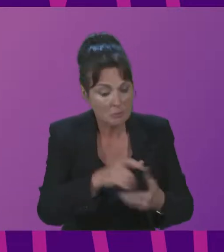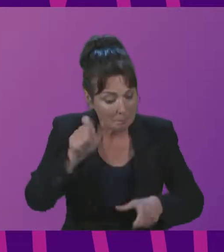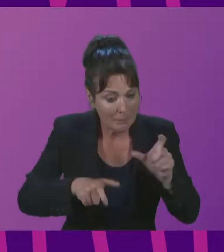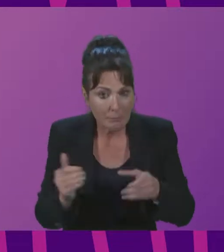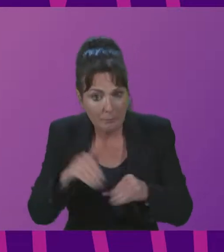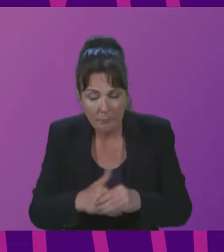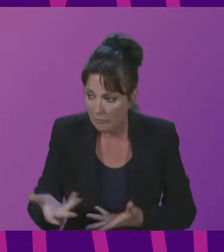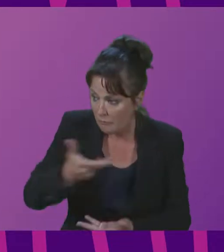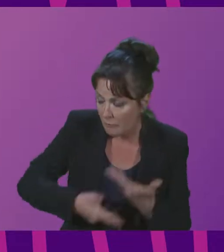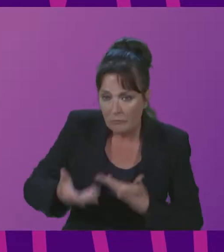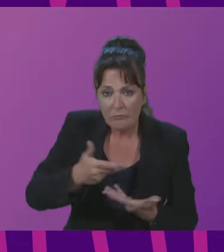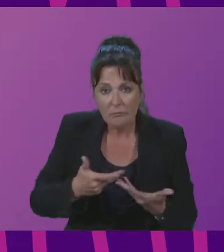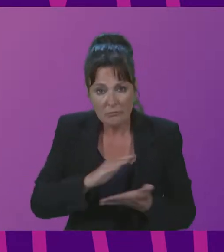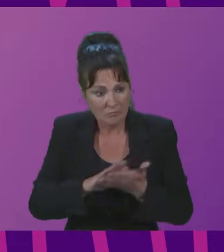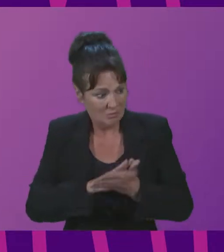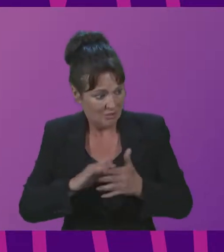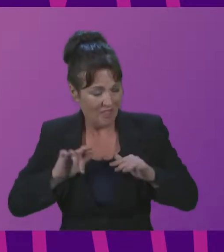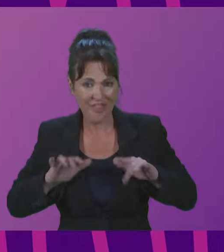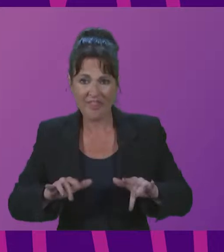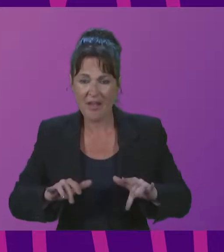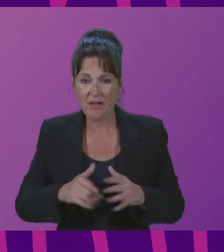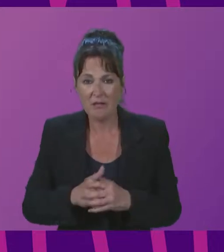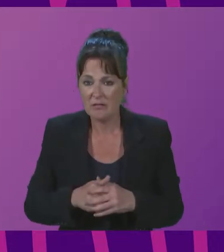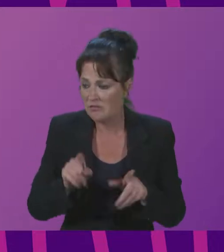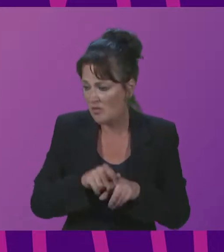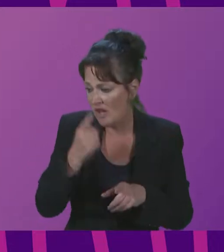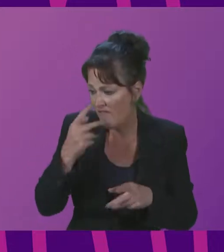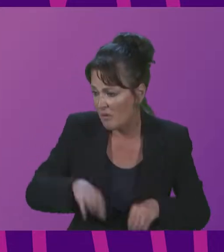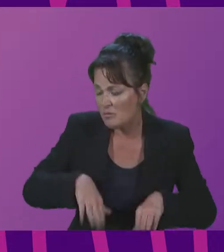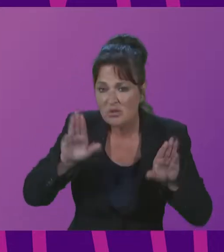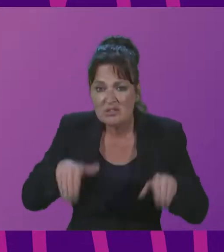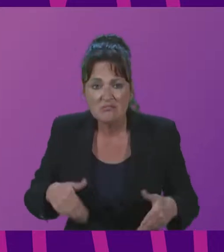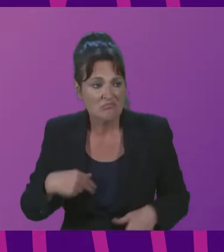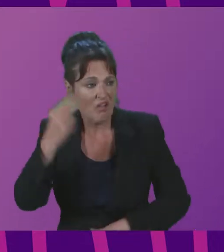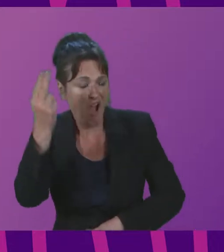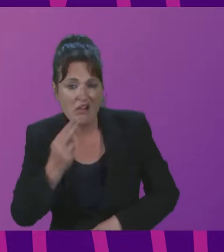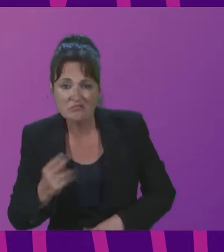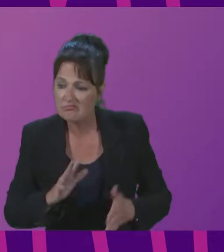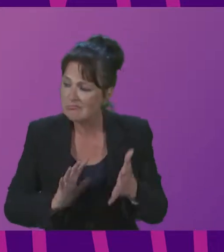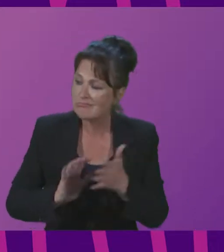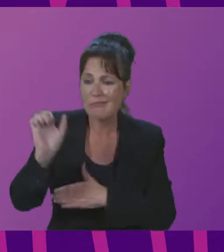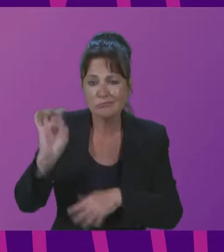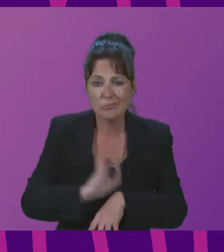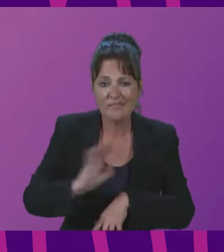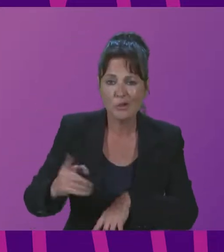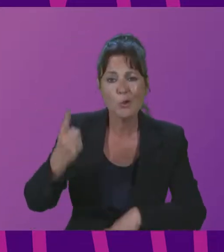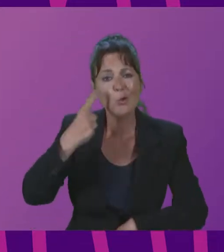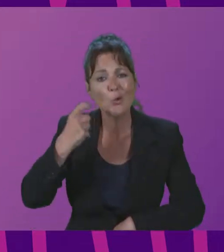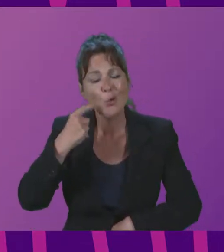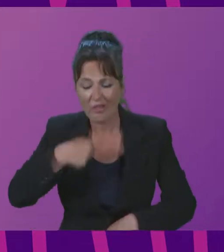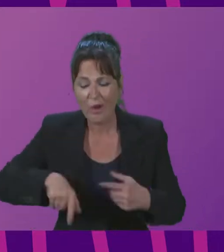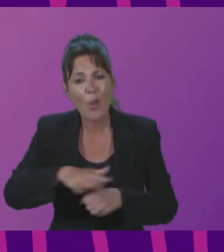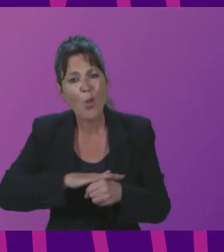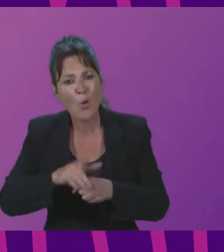actors and institutions, such as museums, artists, cultural professionals, youth and local